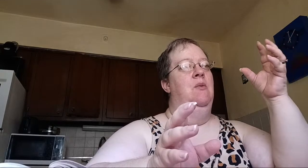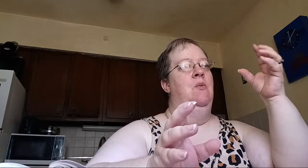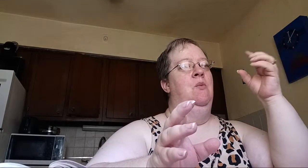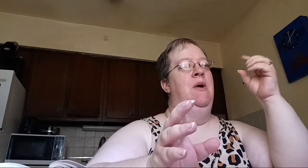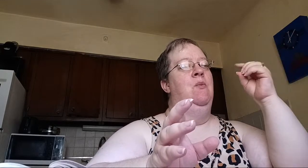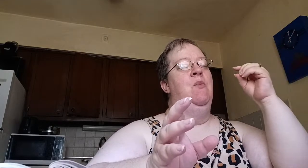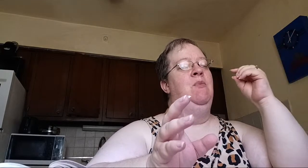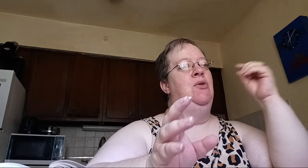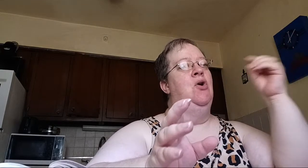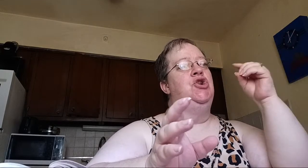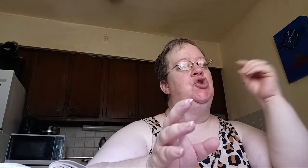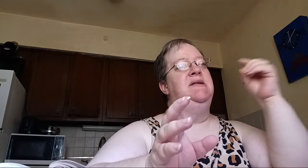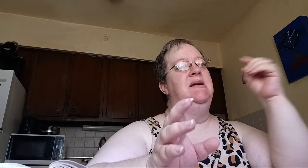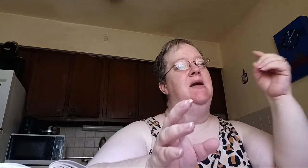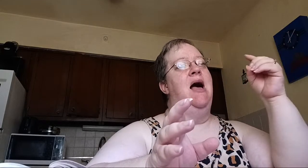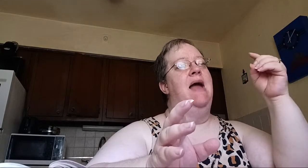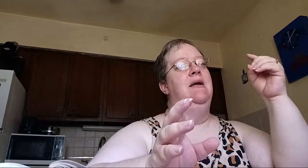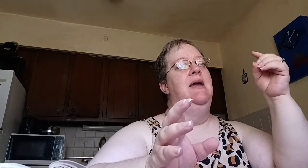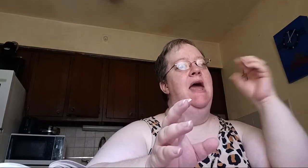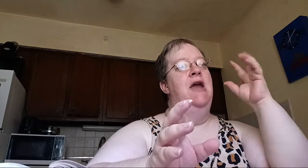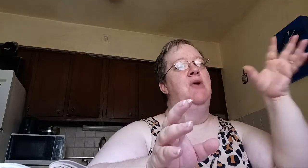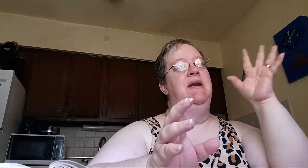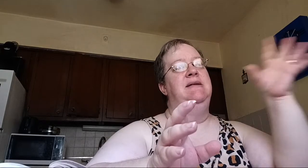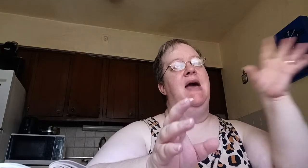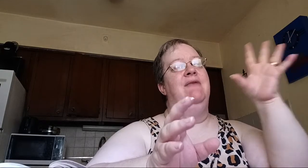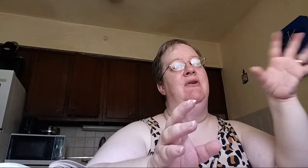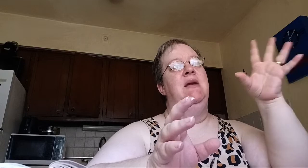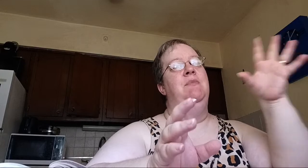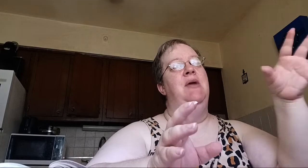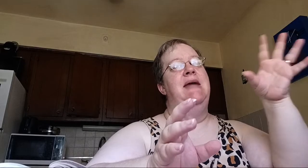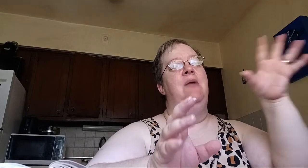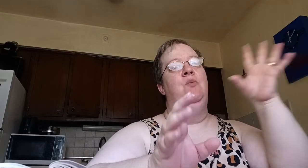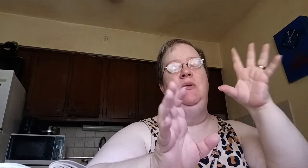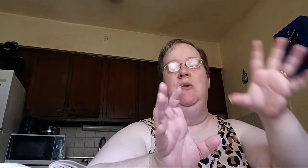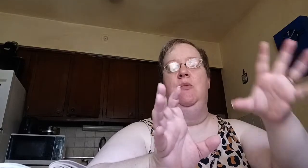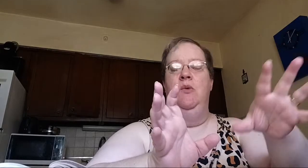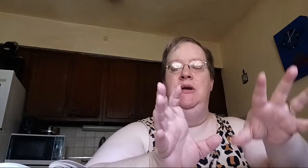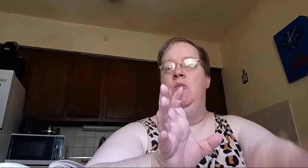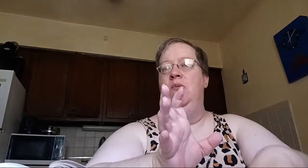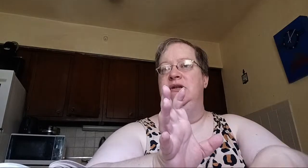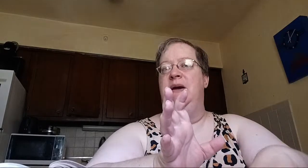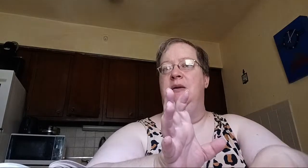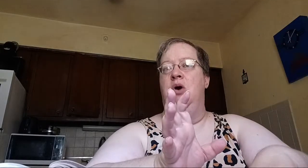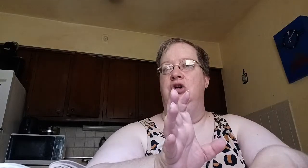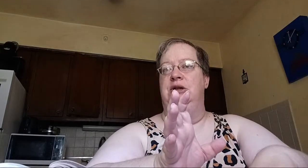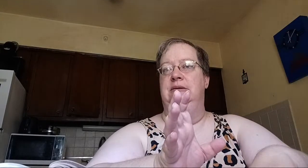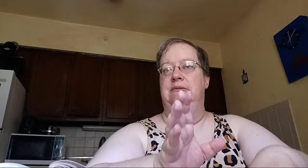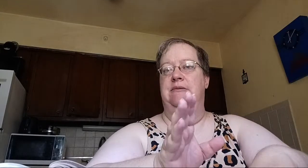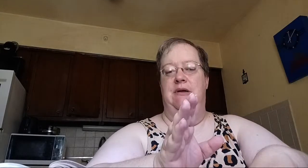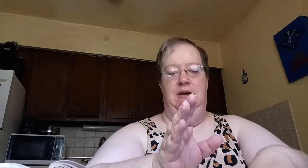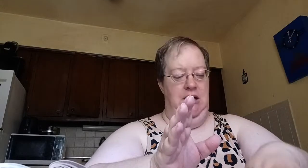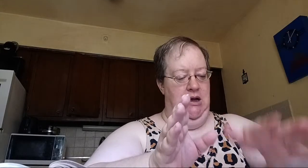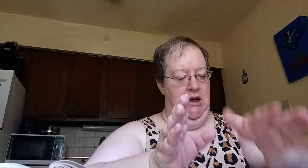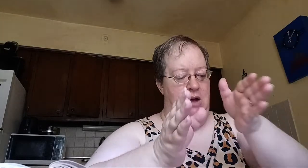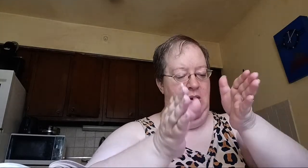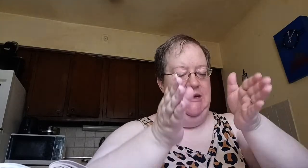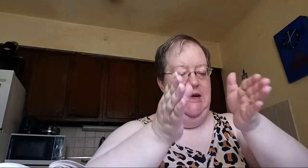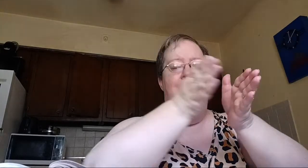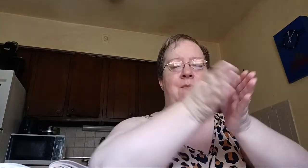When we learn to trust in God and know that he's got everything planned out and we, you know, we respect the margin. You know, we need that margin